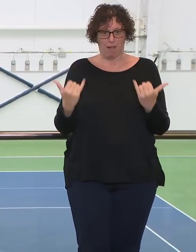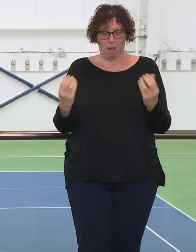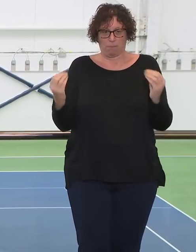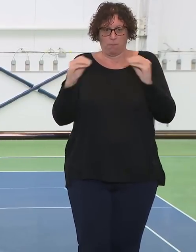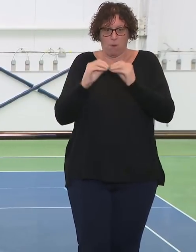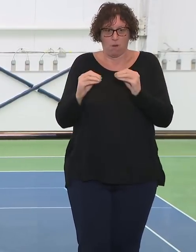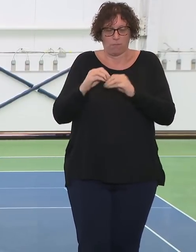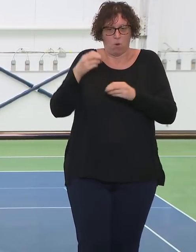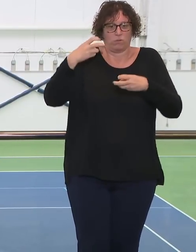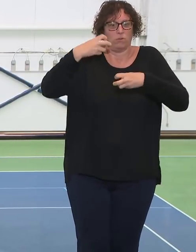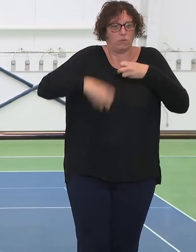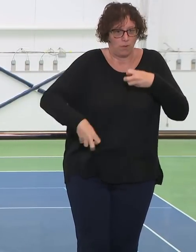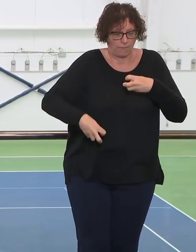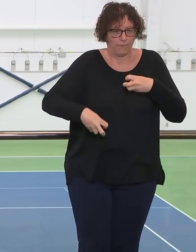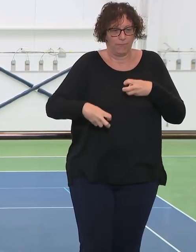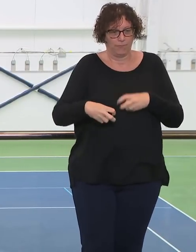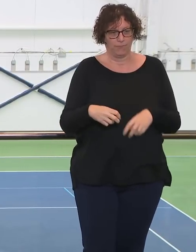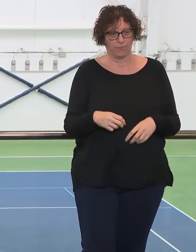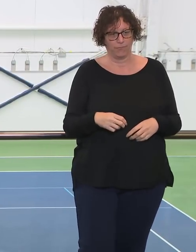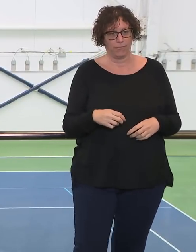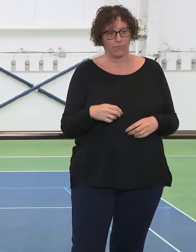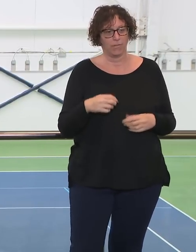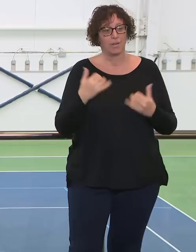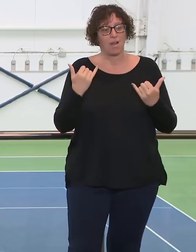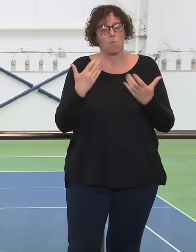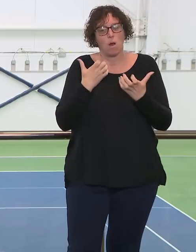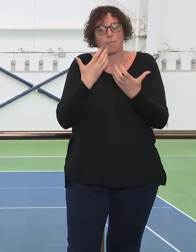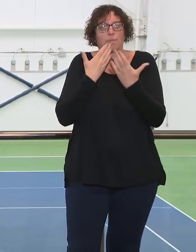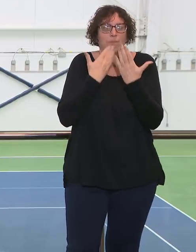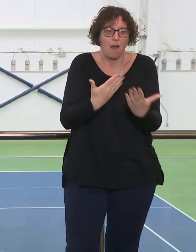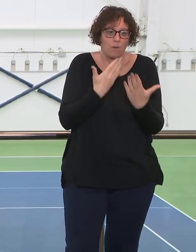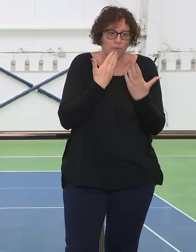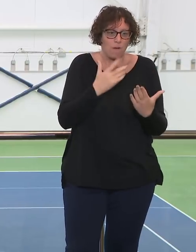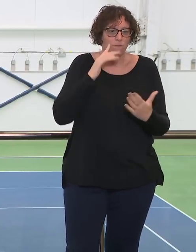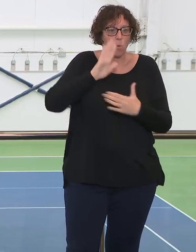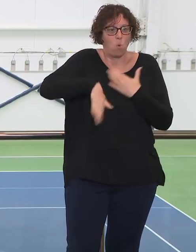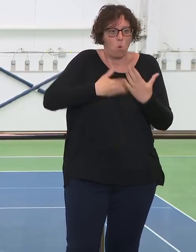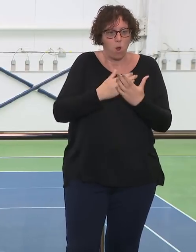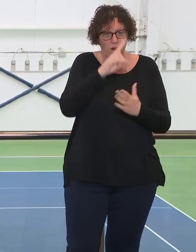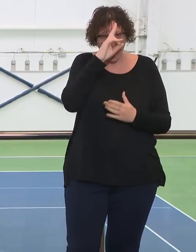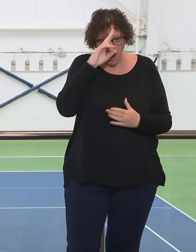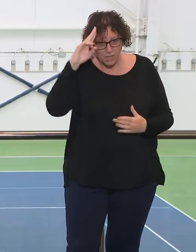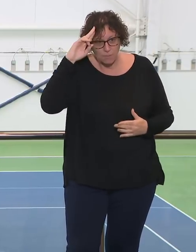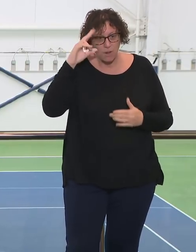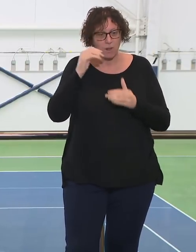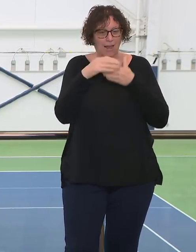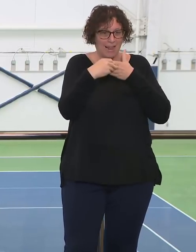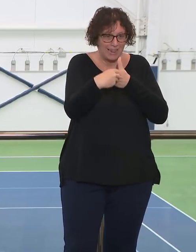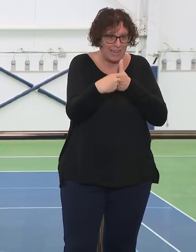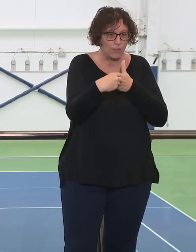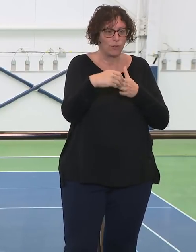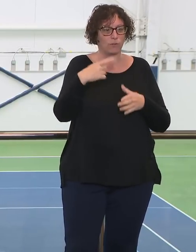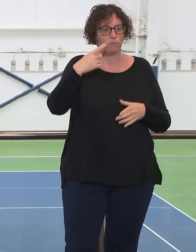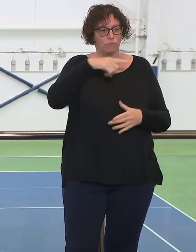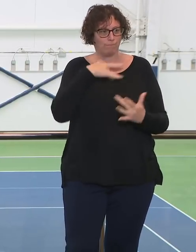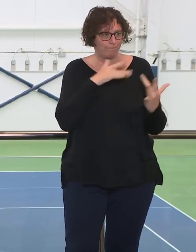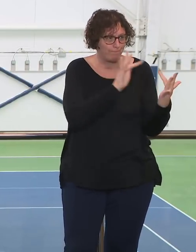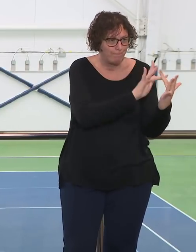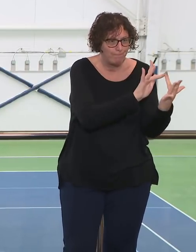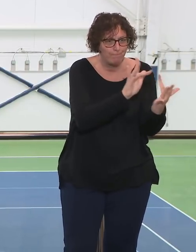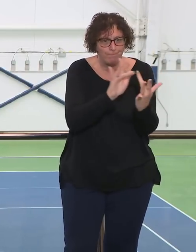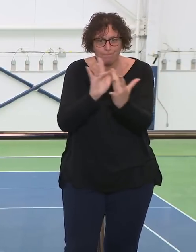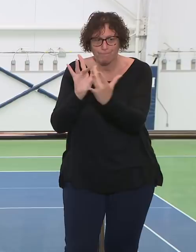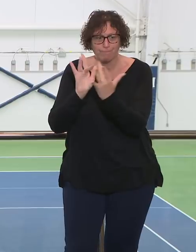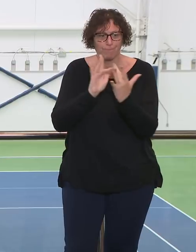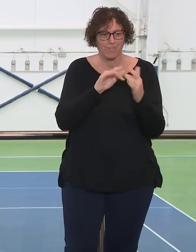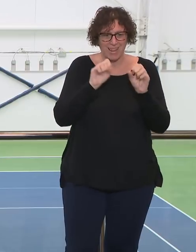hospitals. Every time I pick up the phone and call them and say, can you take 10 med surge and two ICUs? They say, of course. Let me figure